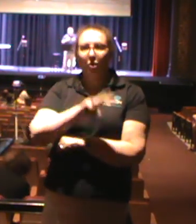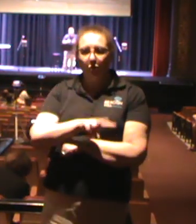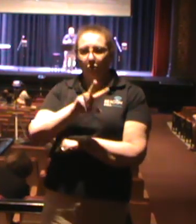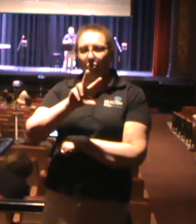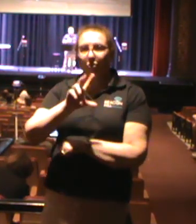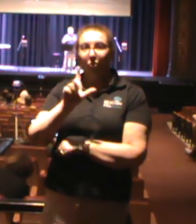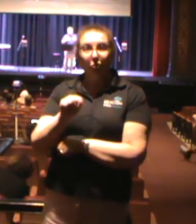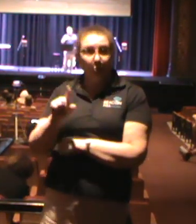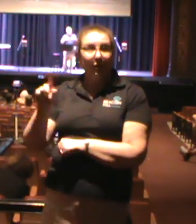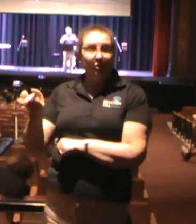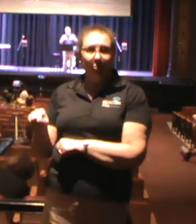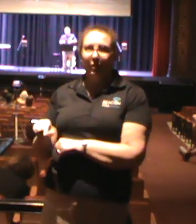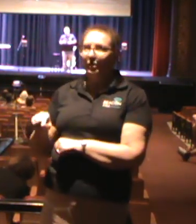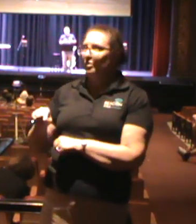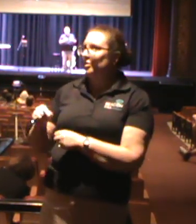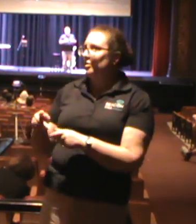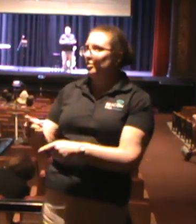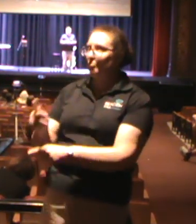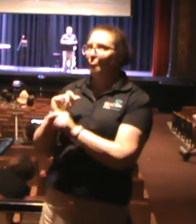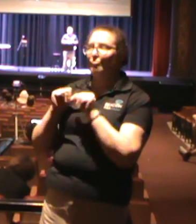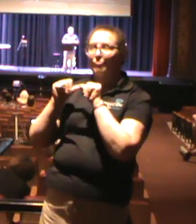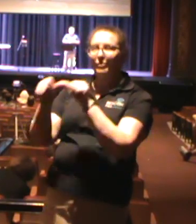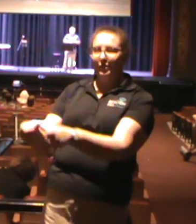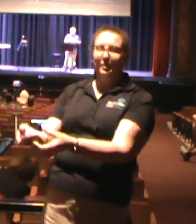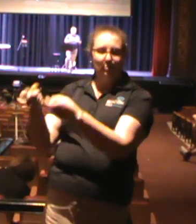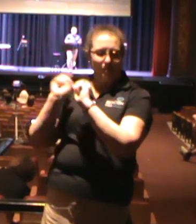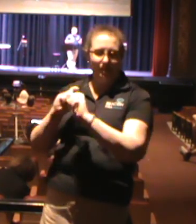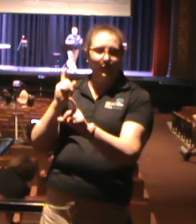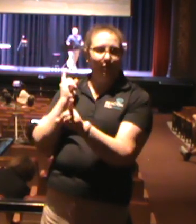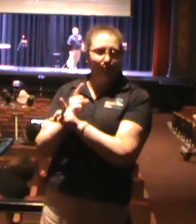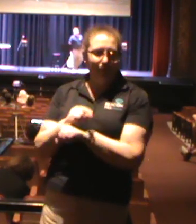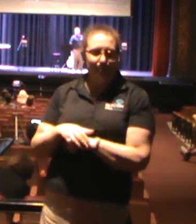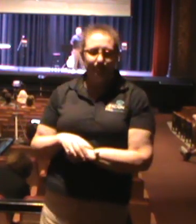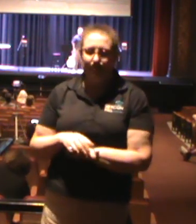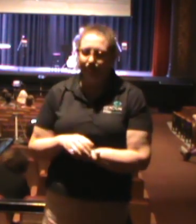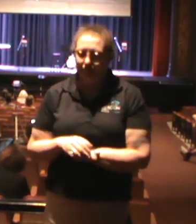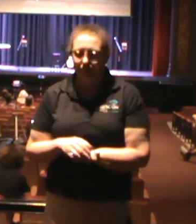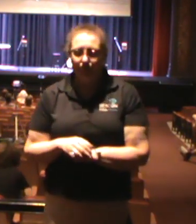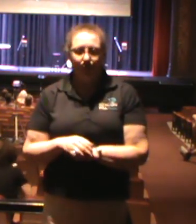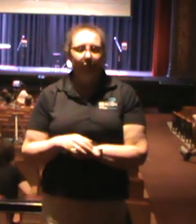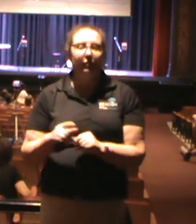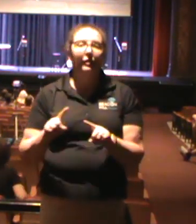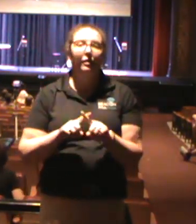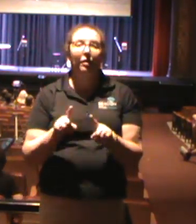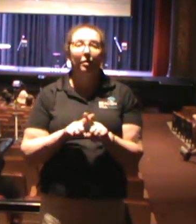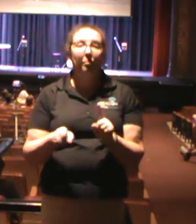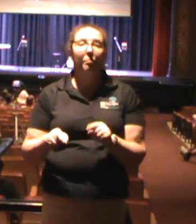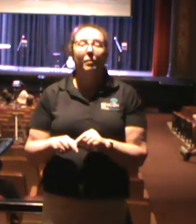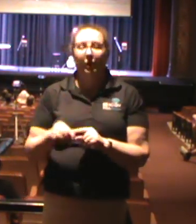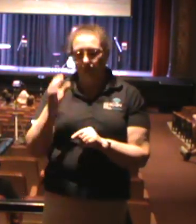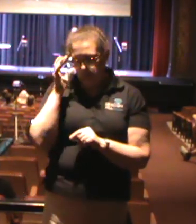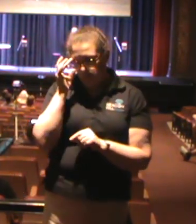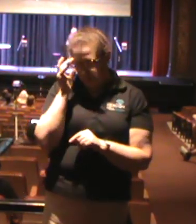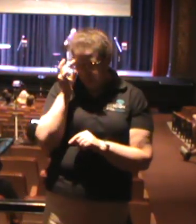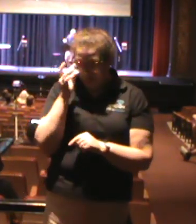that. That alone, when we look at the things in this world, is enough to encourage us. What I'm talking about this morning, I'm